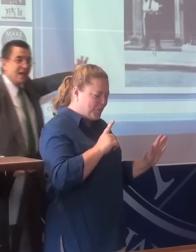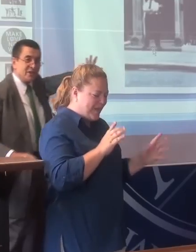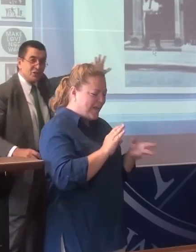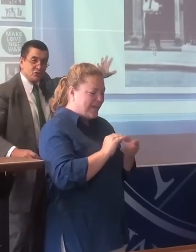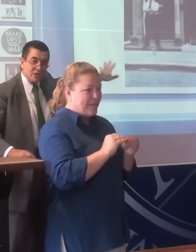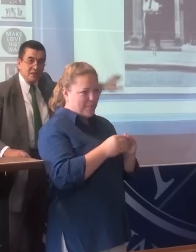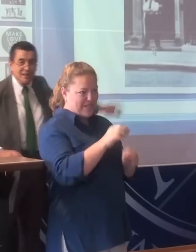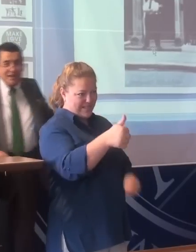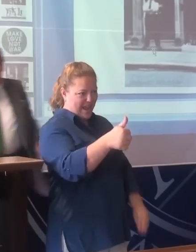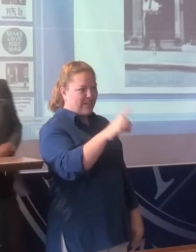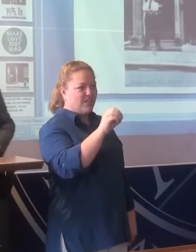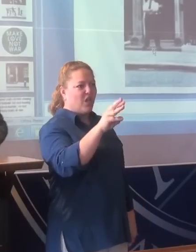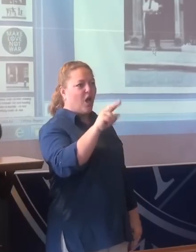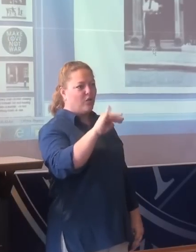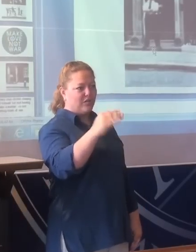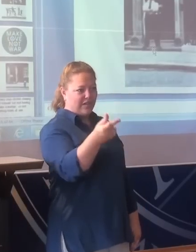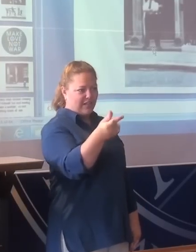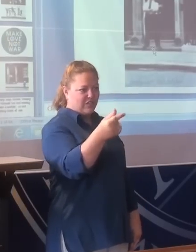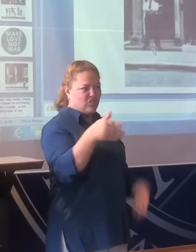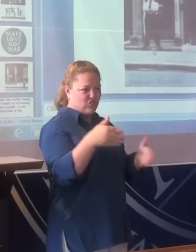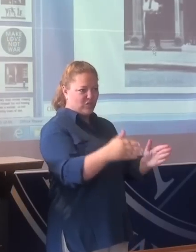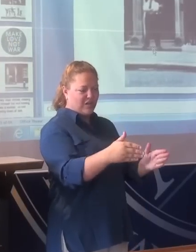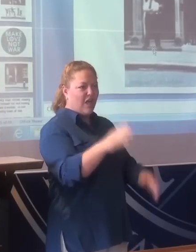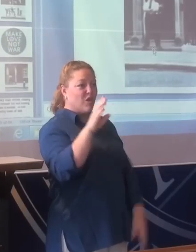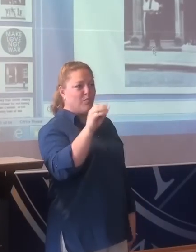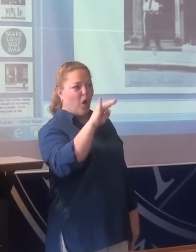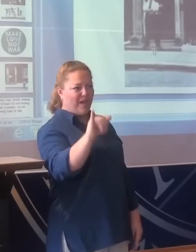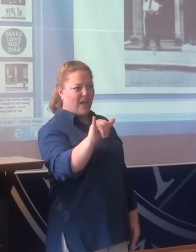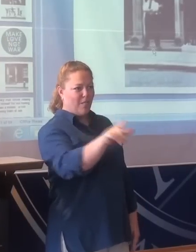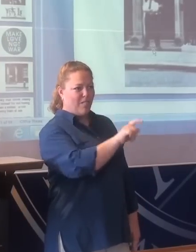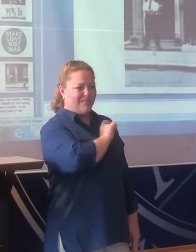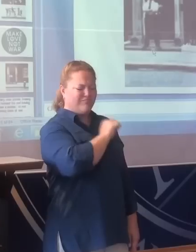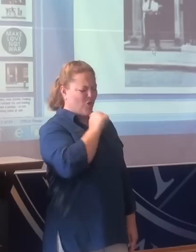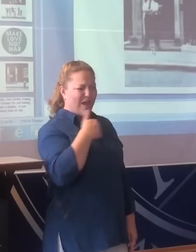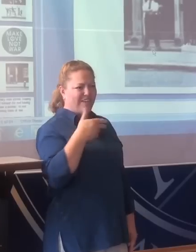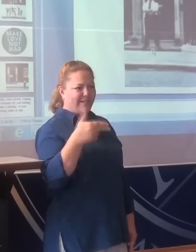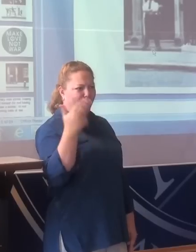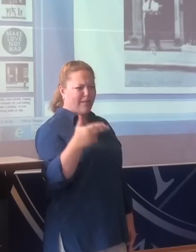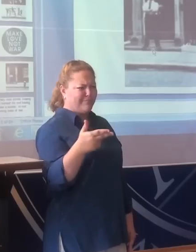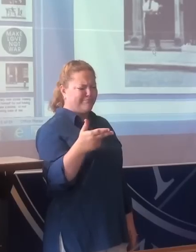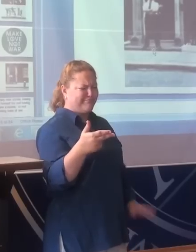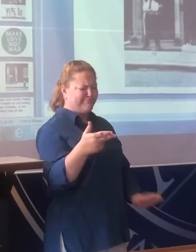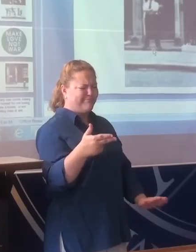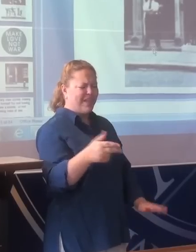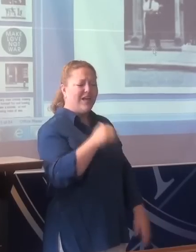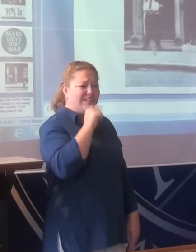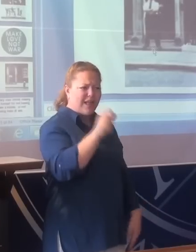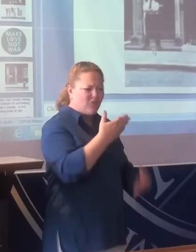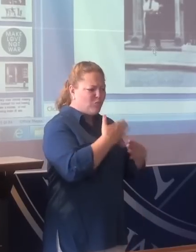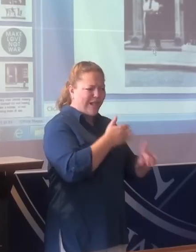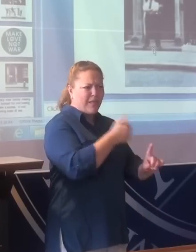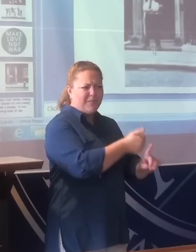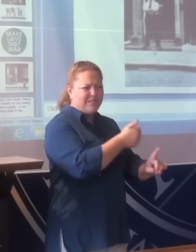10, Dowling Street, that Bobby, the policeman, didn't carry a gun. And they didn't have to protect